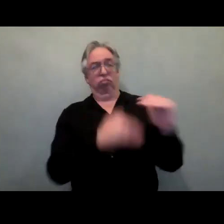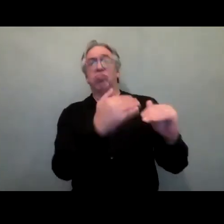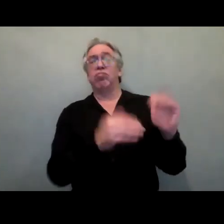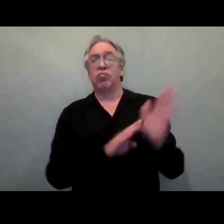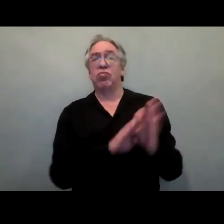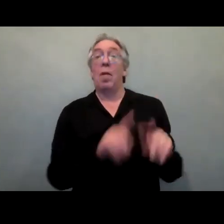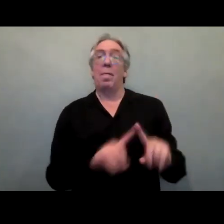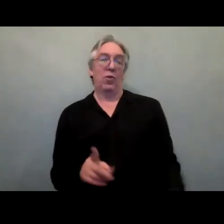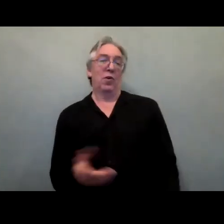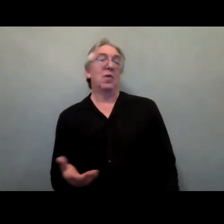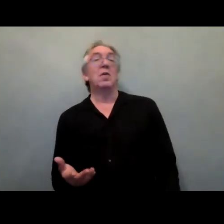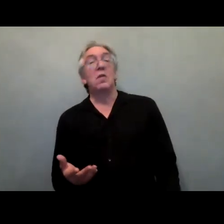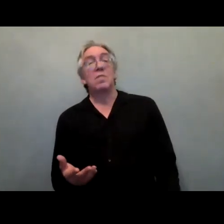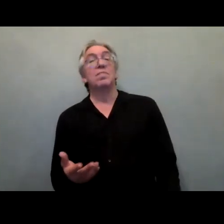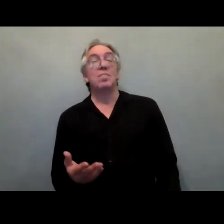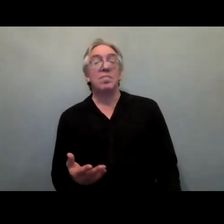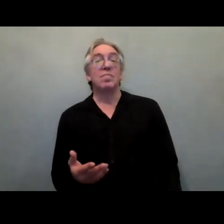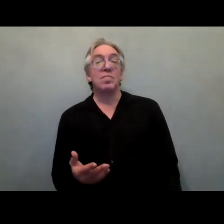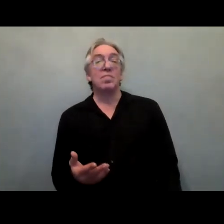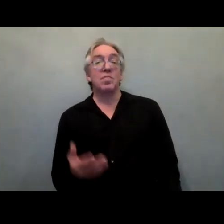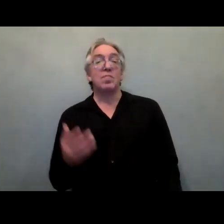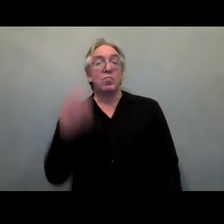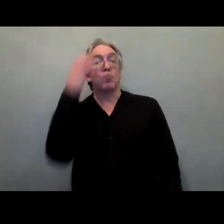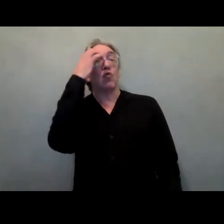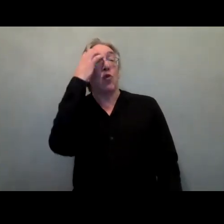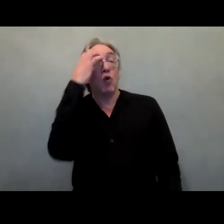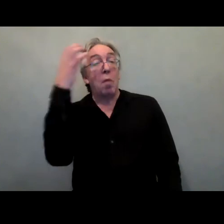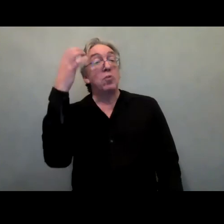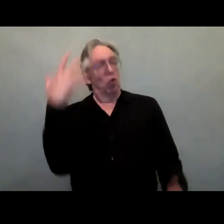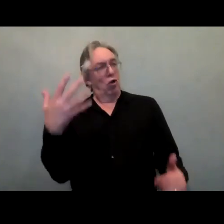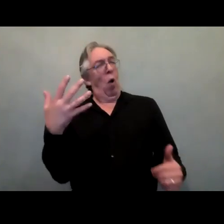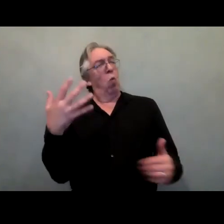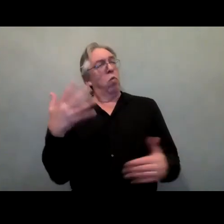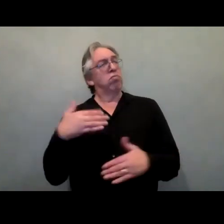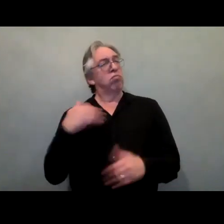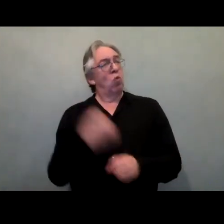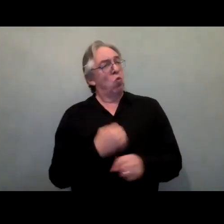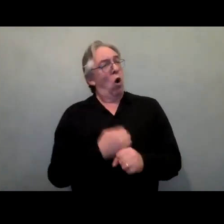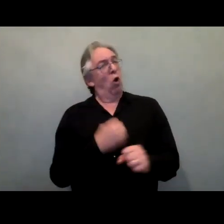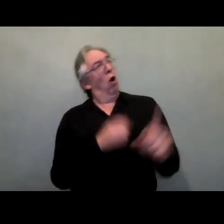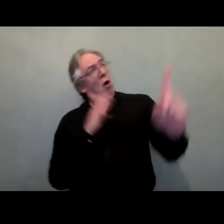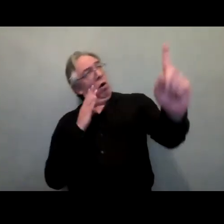there, but states and donors are moving in the right direction. The report also noticed